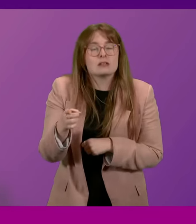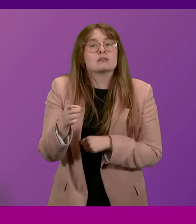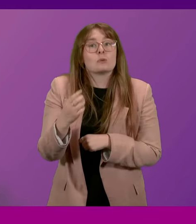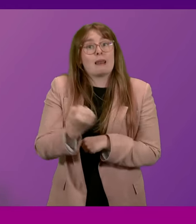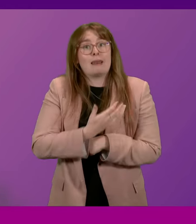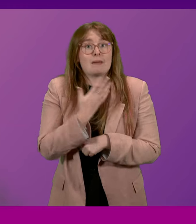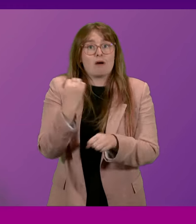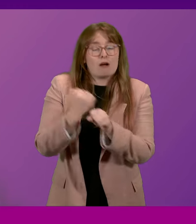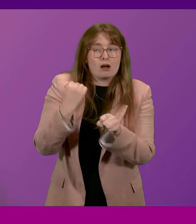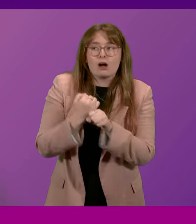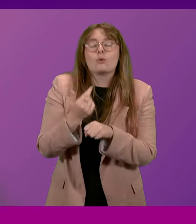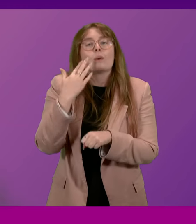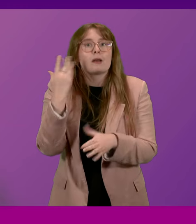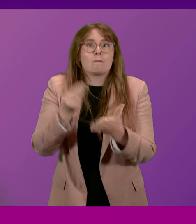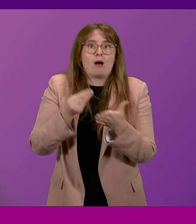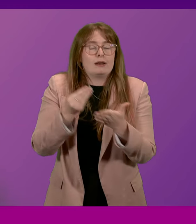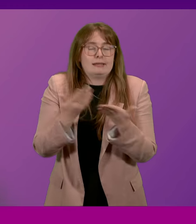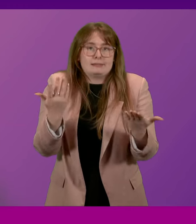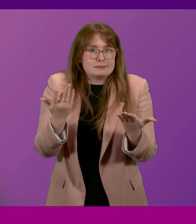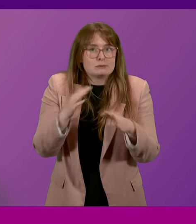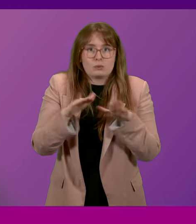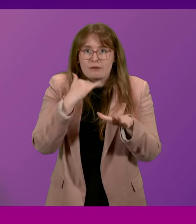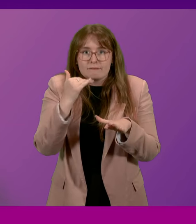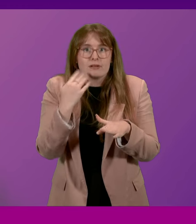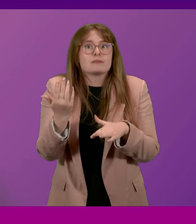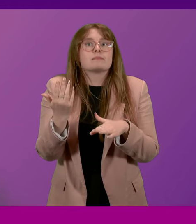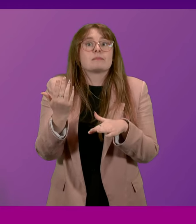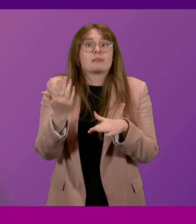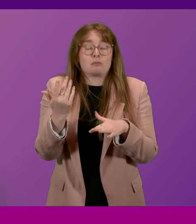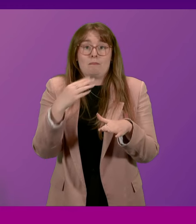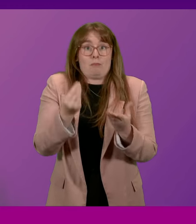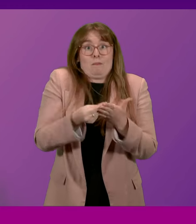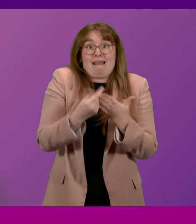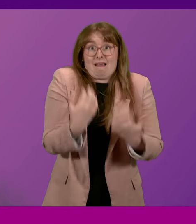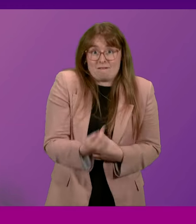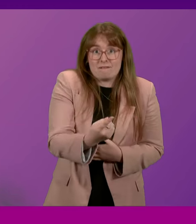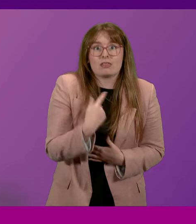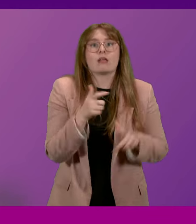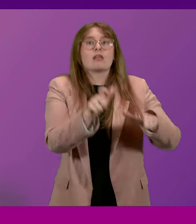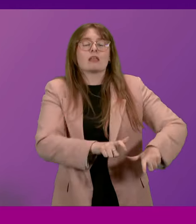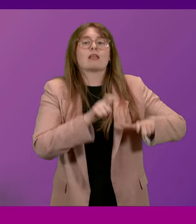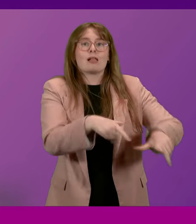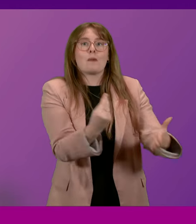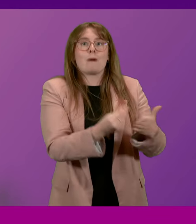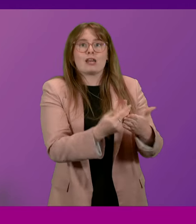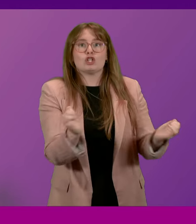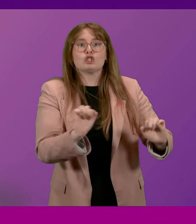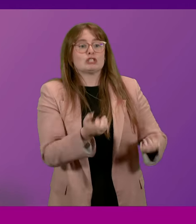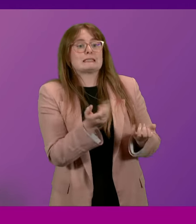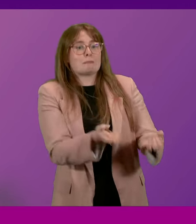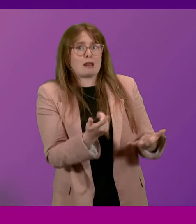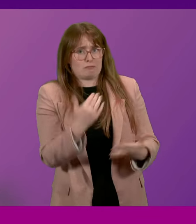government, when money was so flush that they left money in the Treasury kitty unspent,